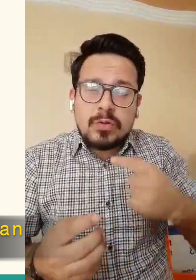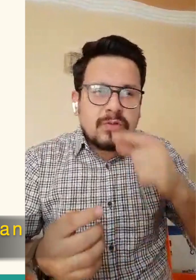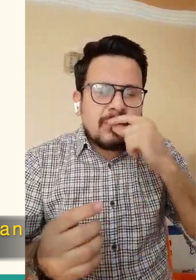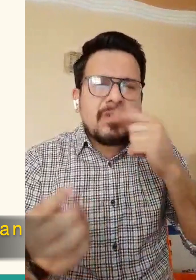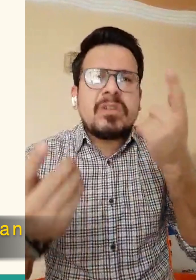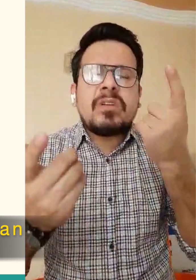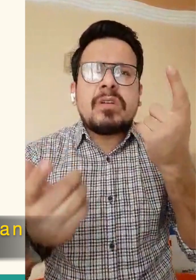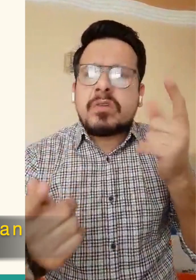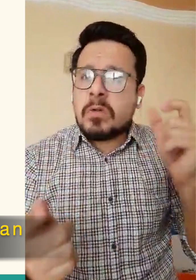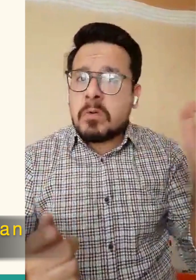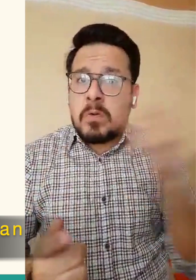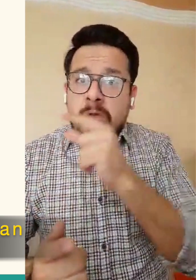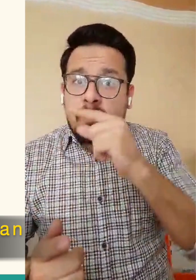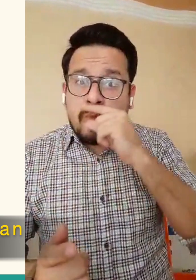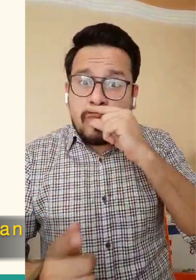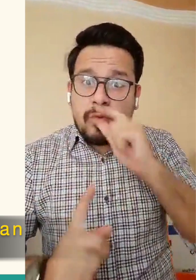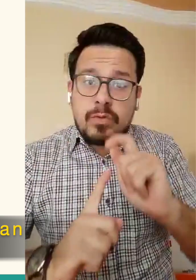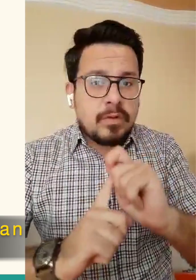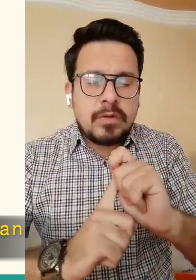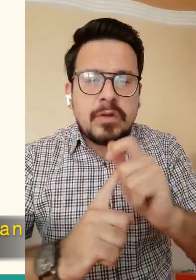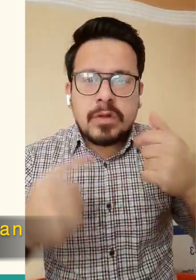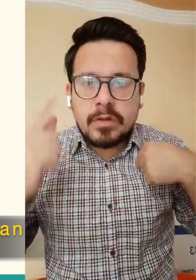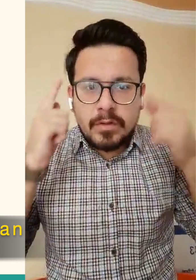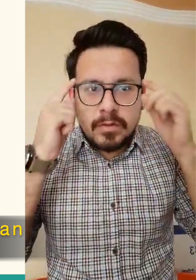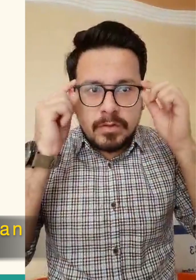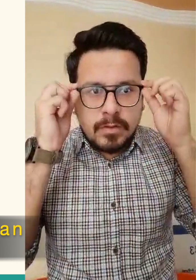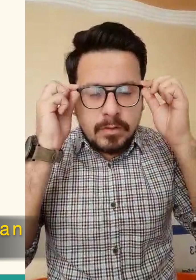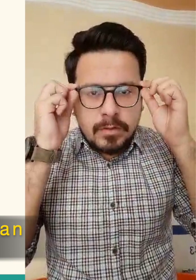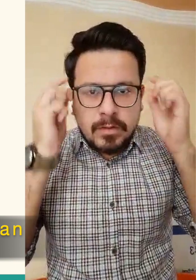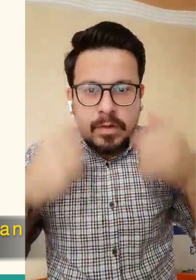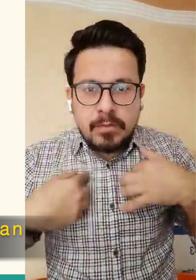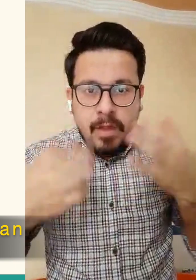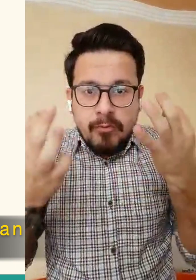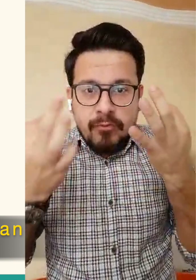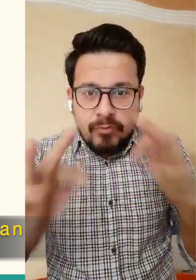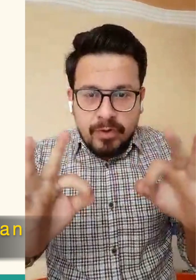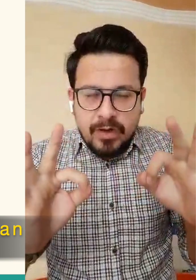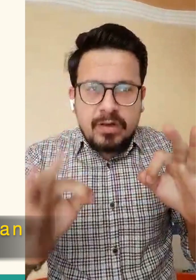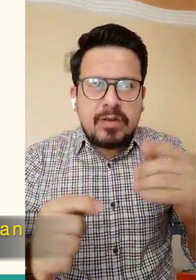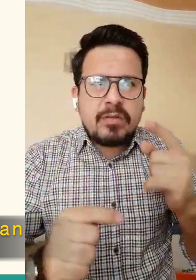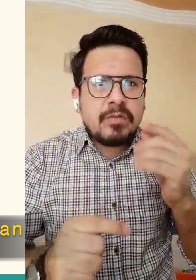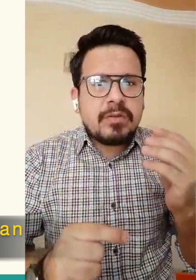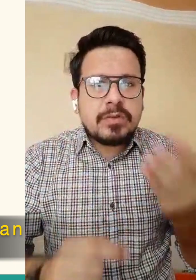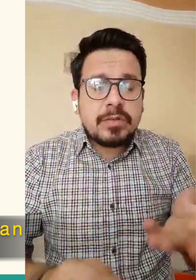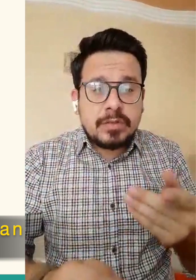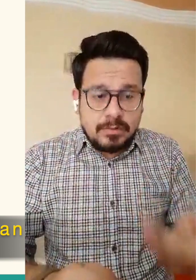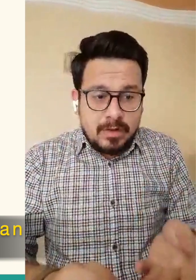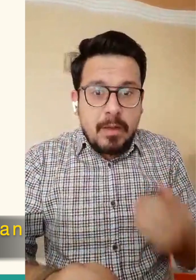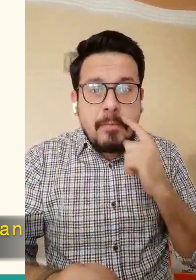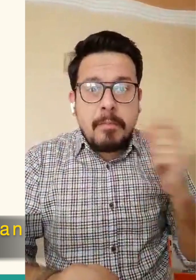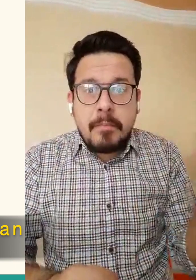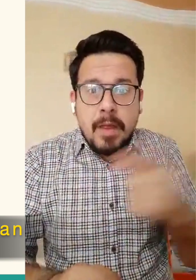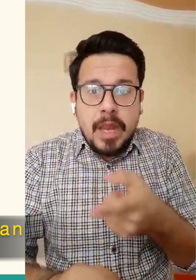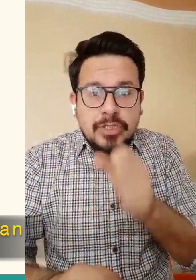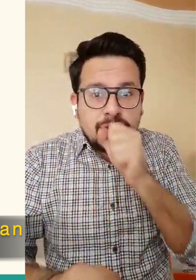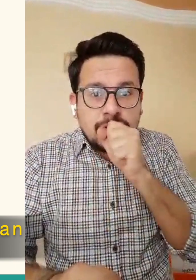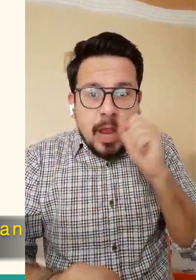1 Fast Voluntarily This month,